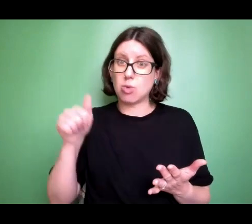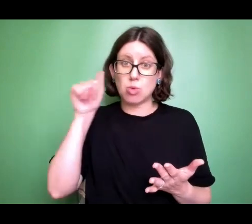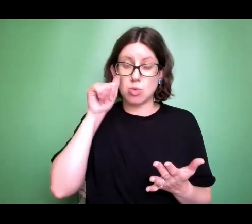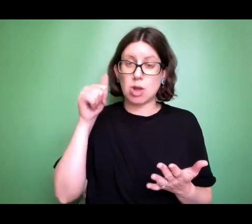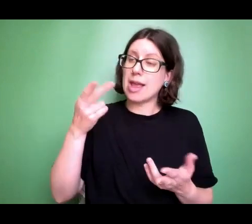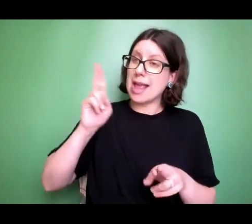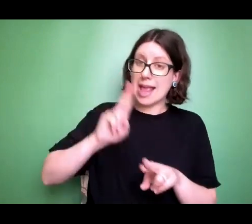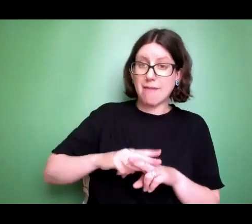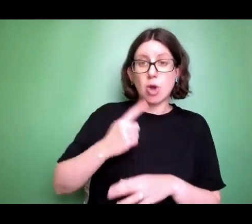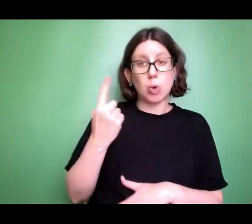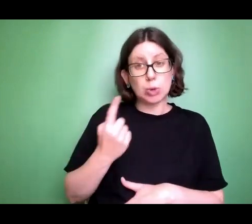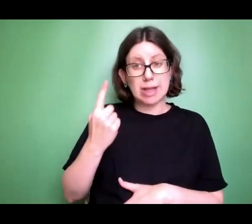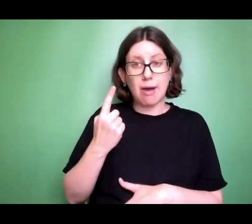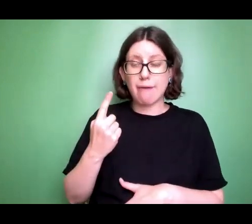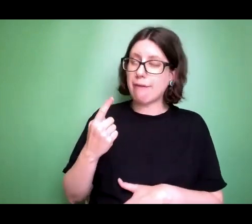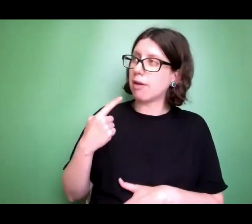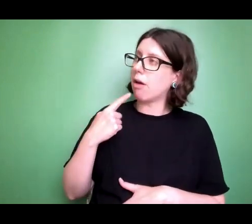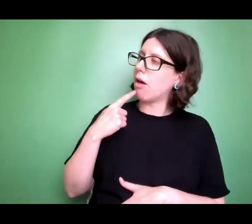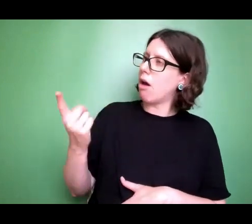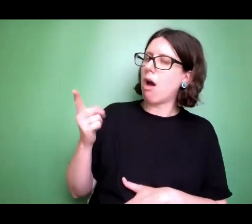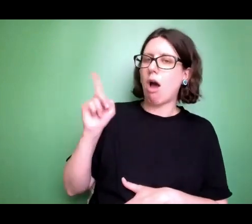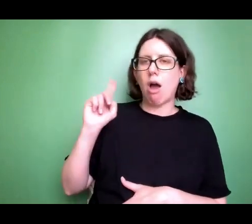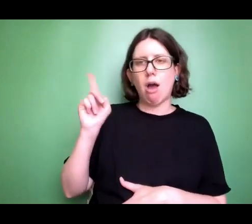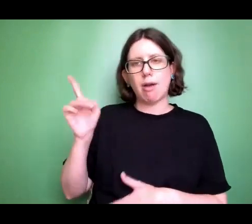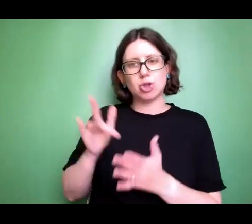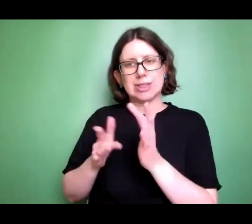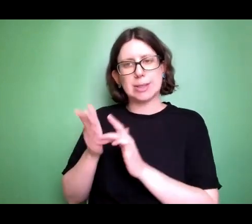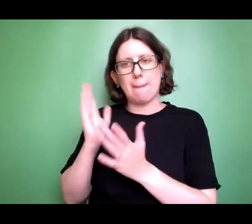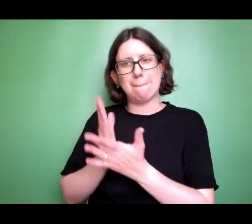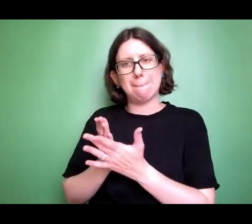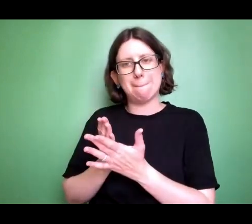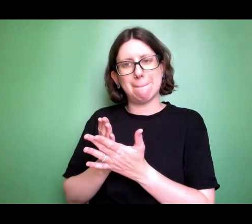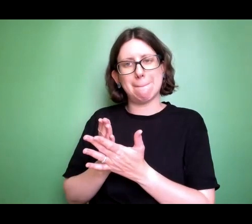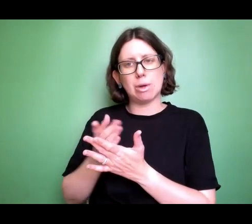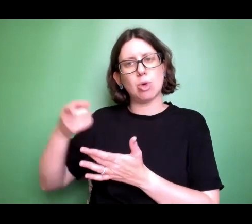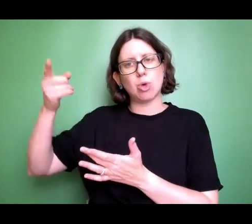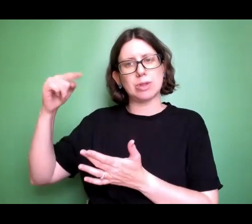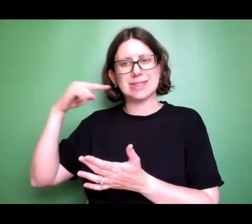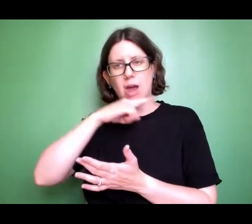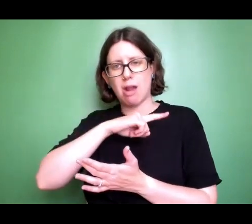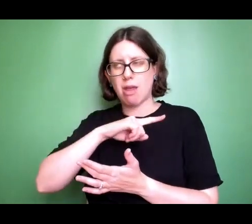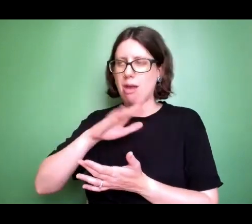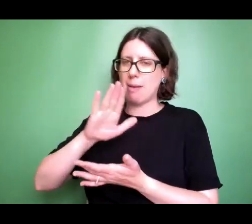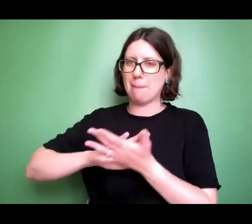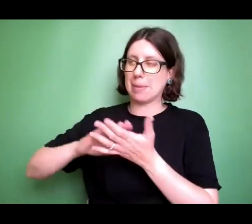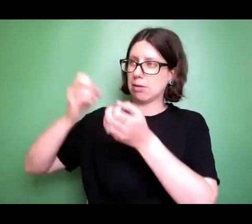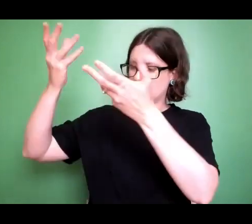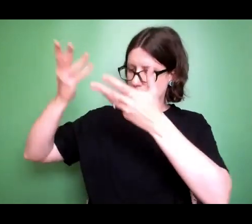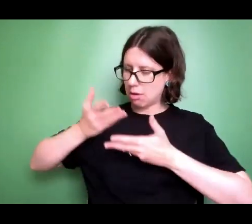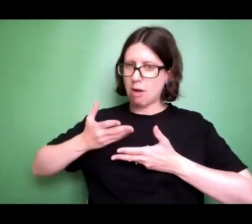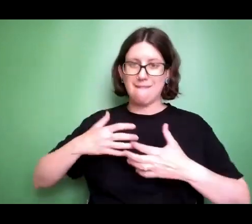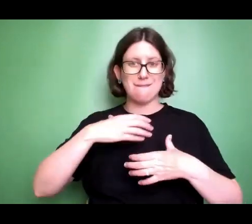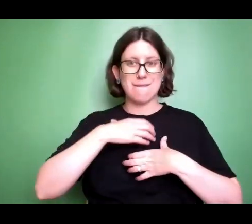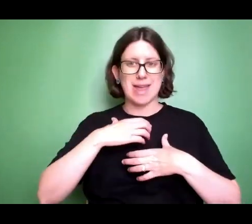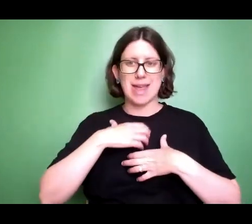you acknowledge that Jesus is the son of God. That's how you live a fearless life in this life and into